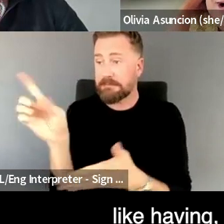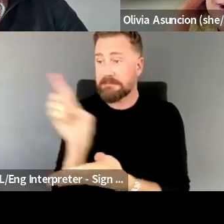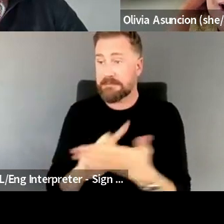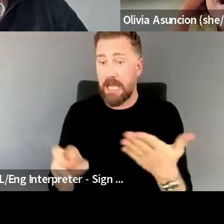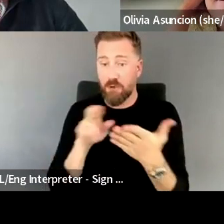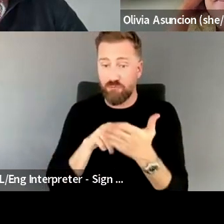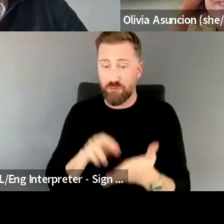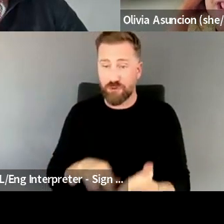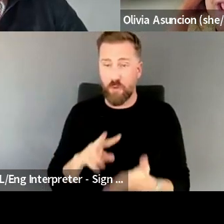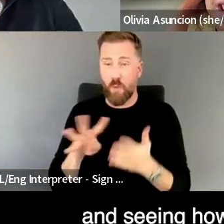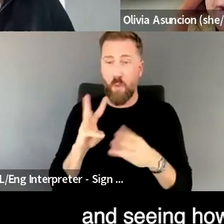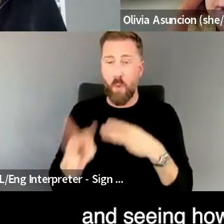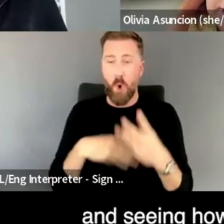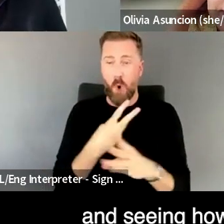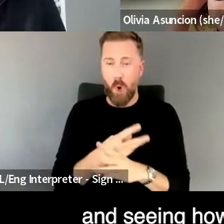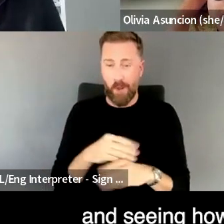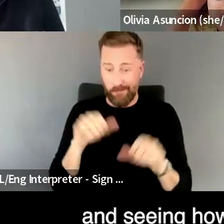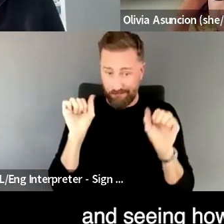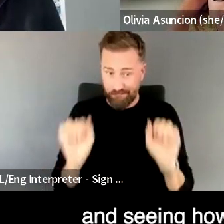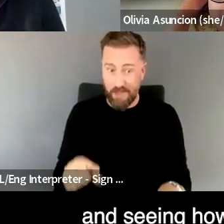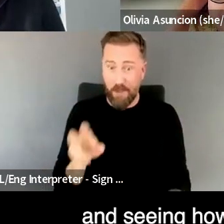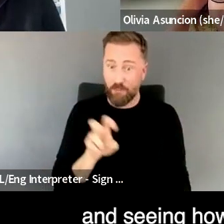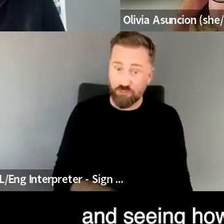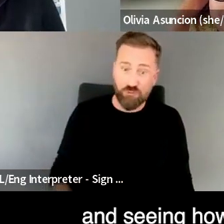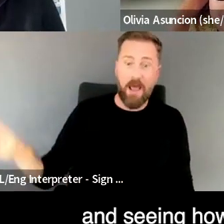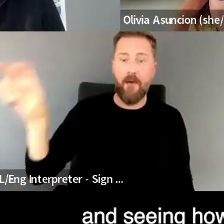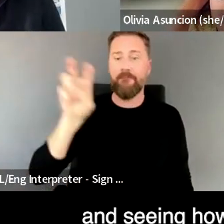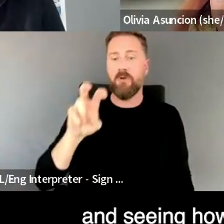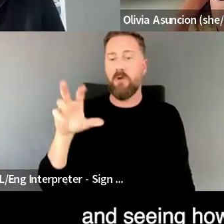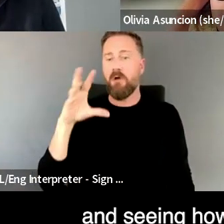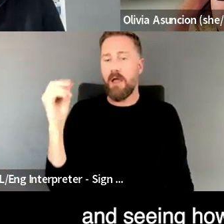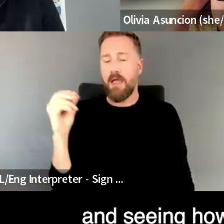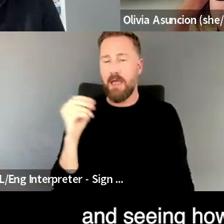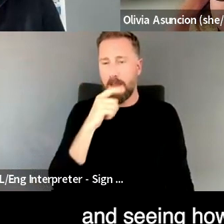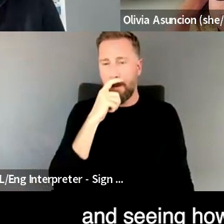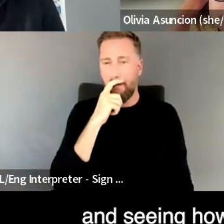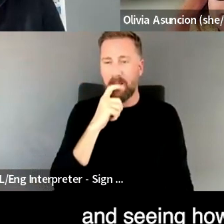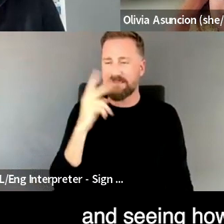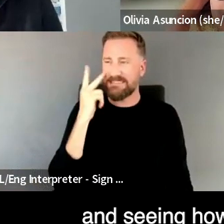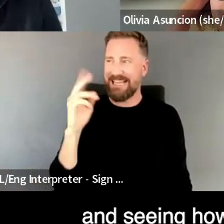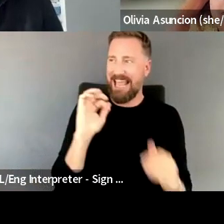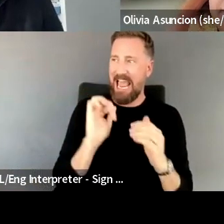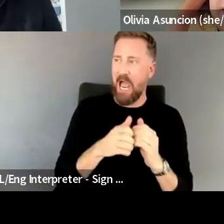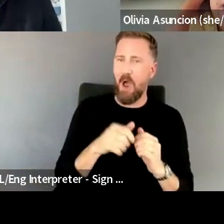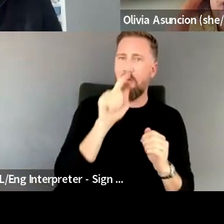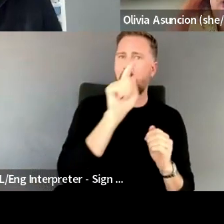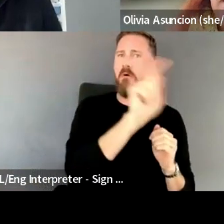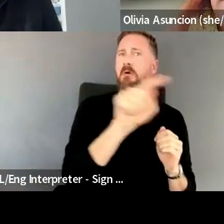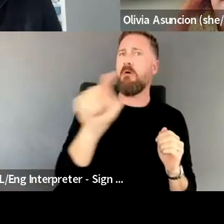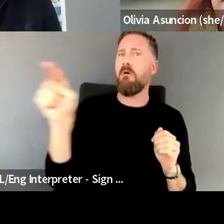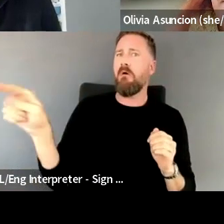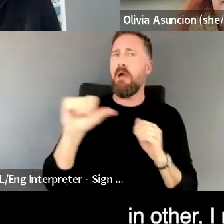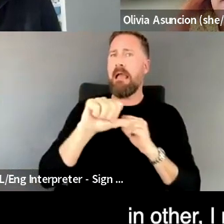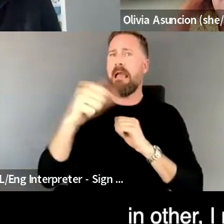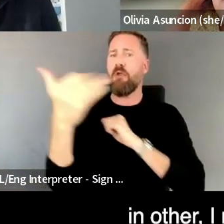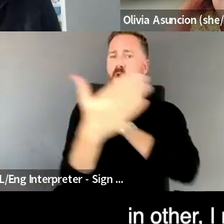travel, um, and seeing, um, how other countries have, um,